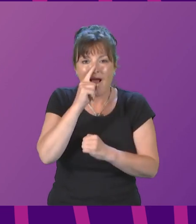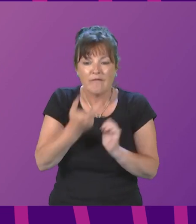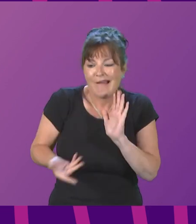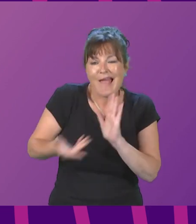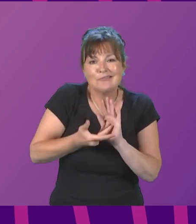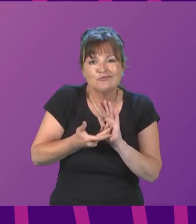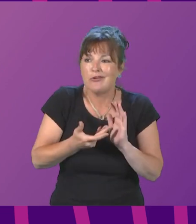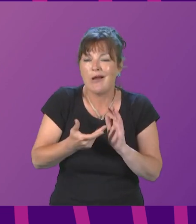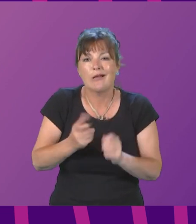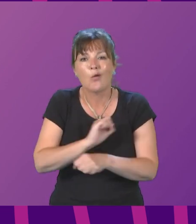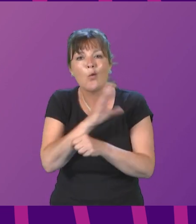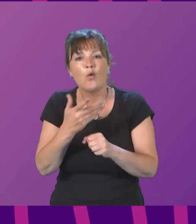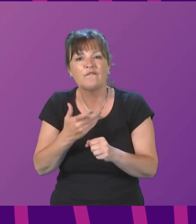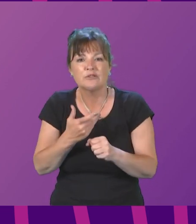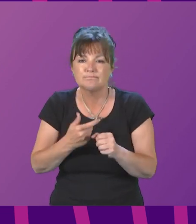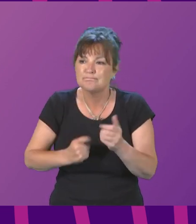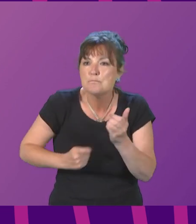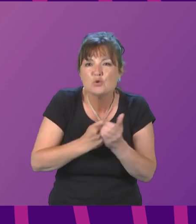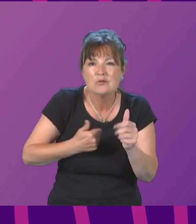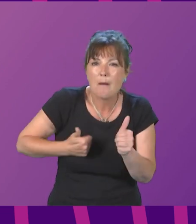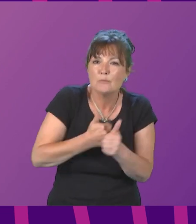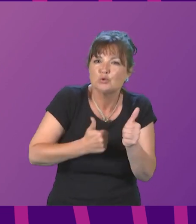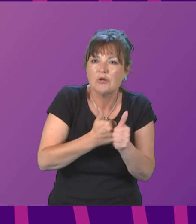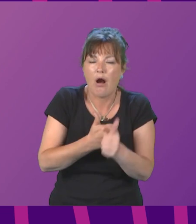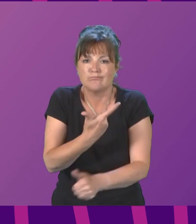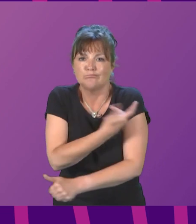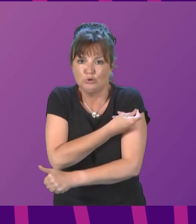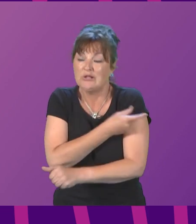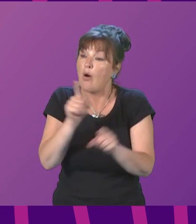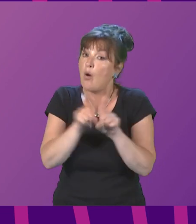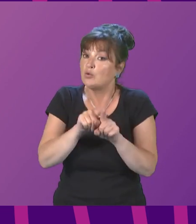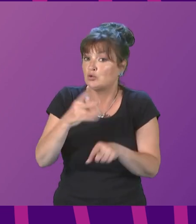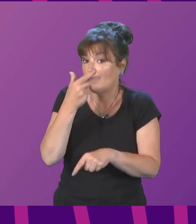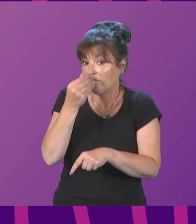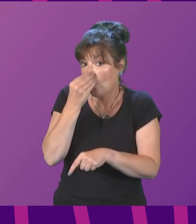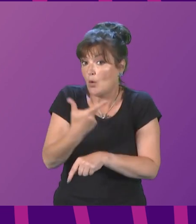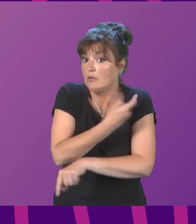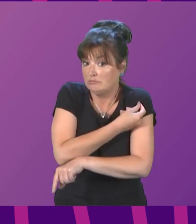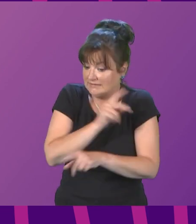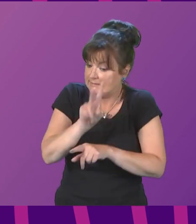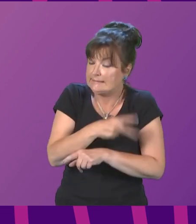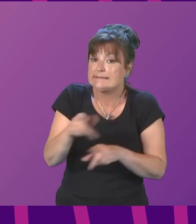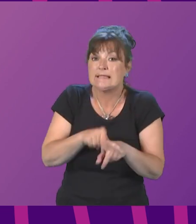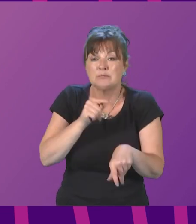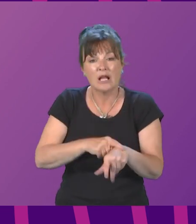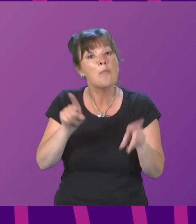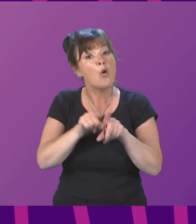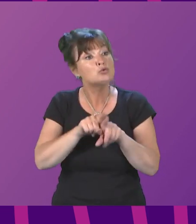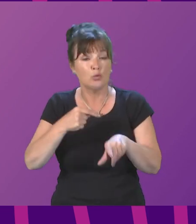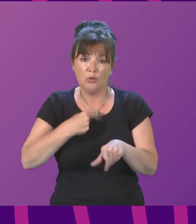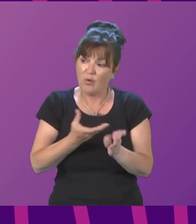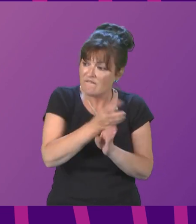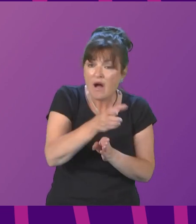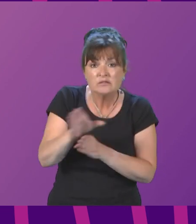vaccines will be offered to those most vulnerable to serious illness. And we will provide NHS boards with funding and support to